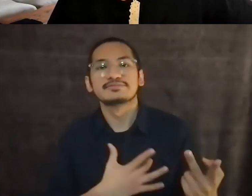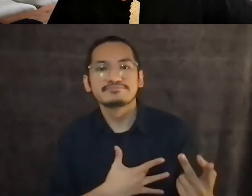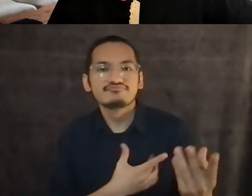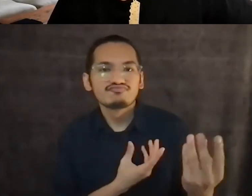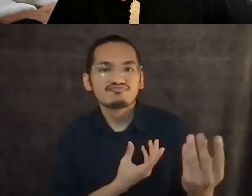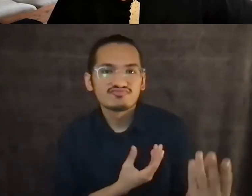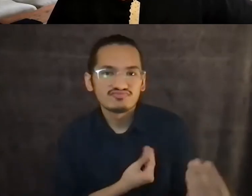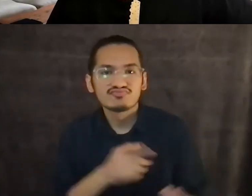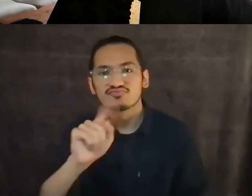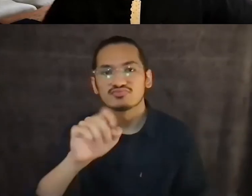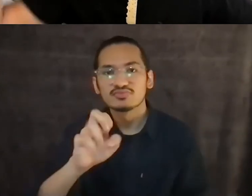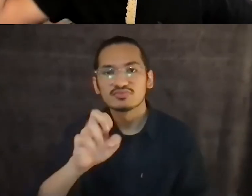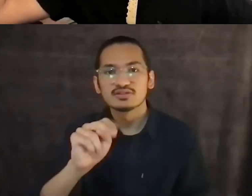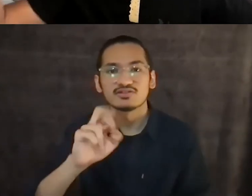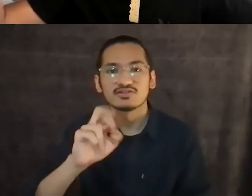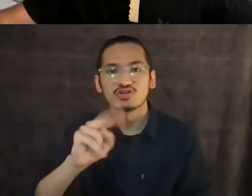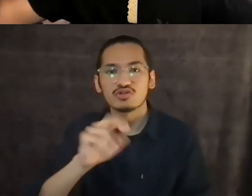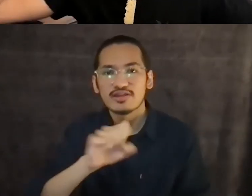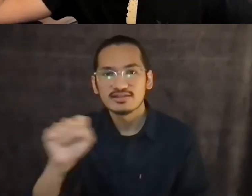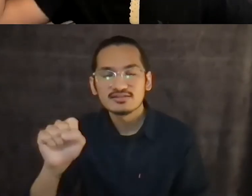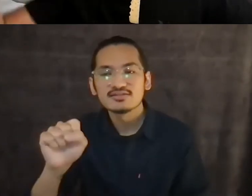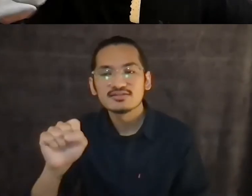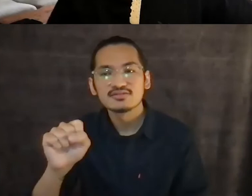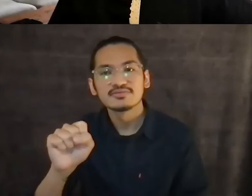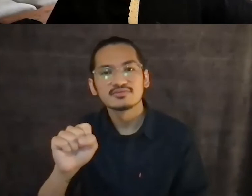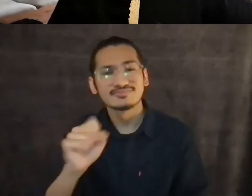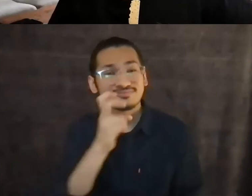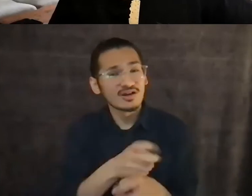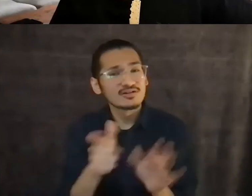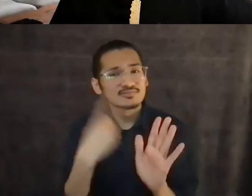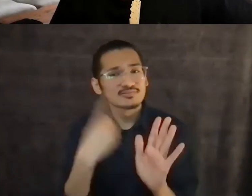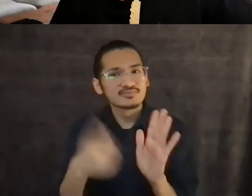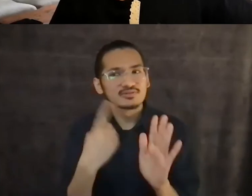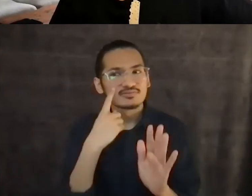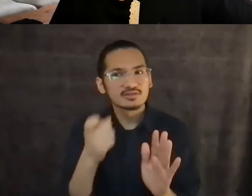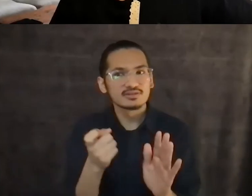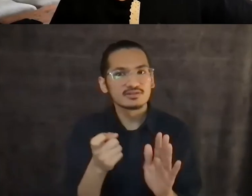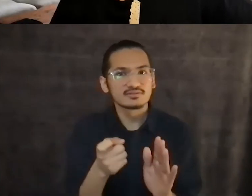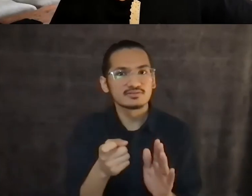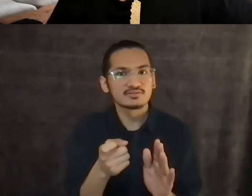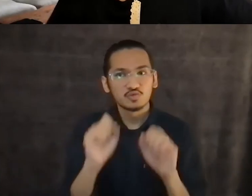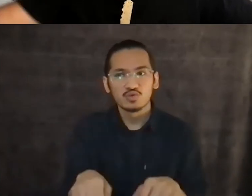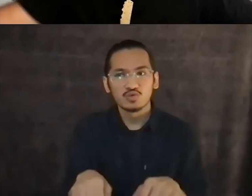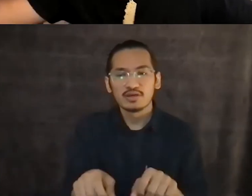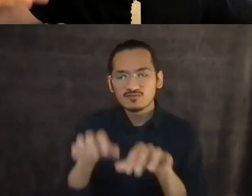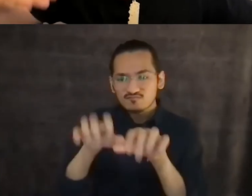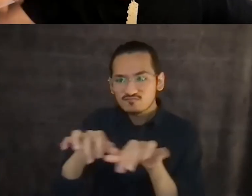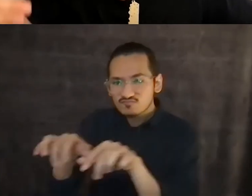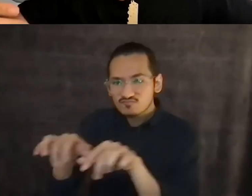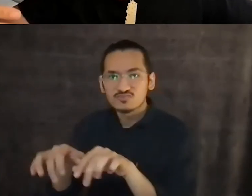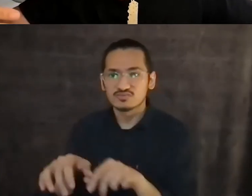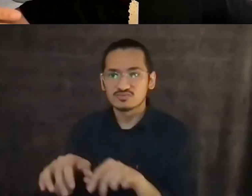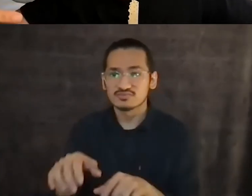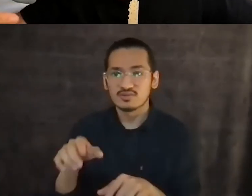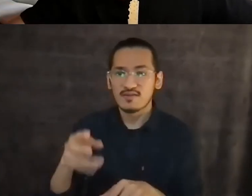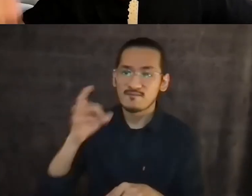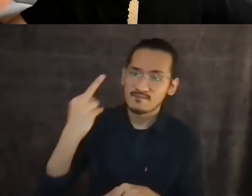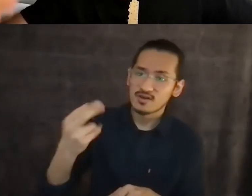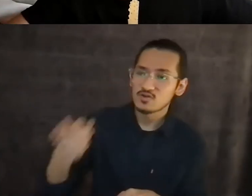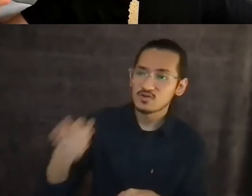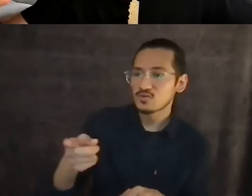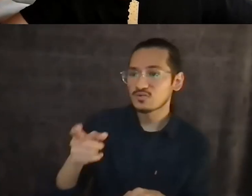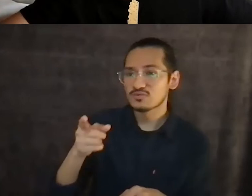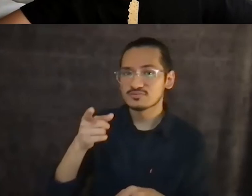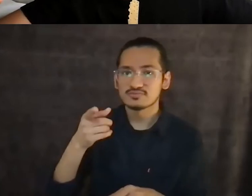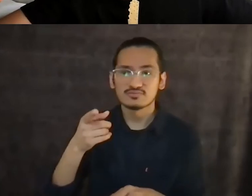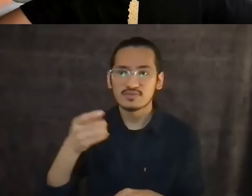easy to just tell someone well f you you're a sellout um because that's an ending not a beginning so